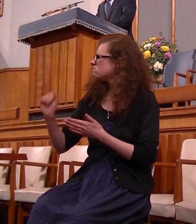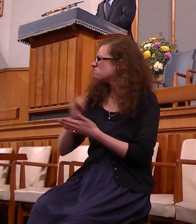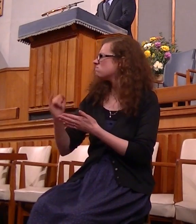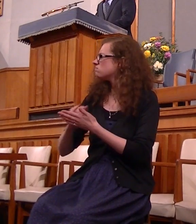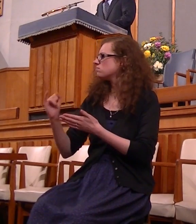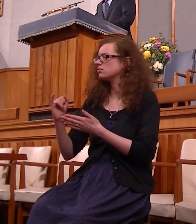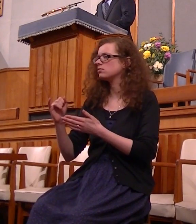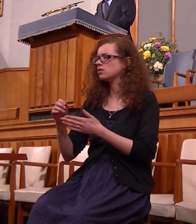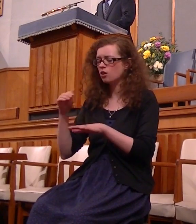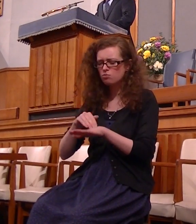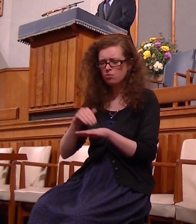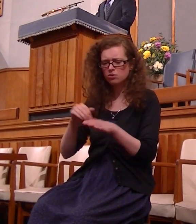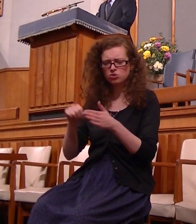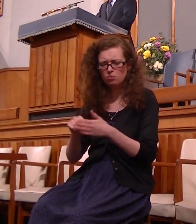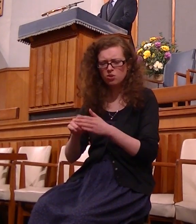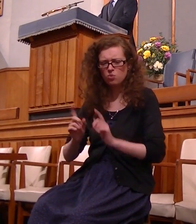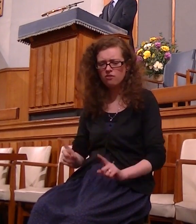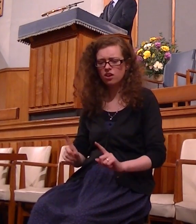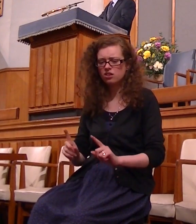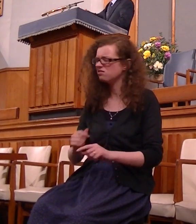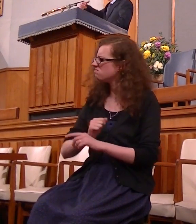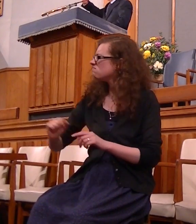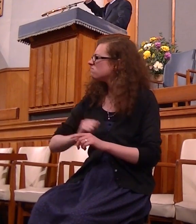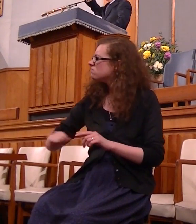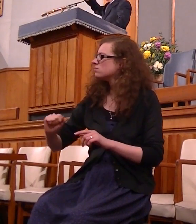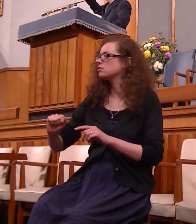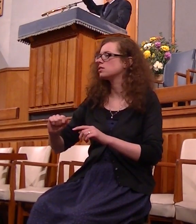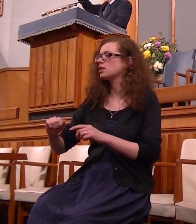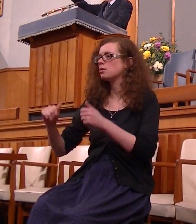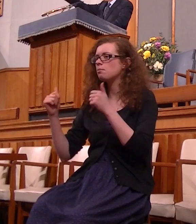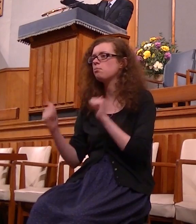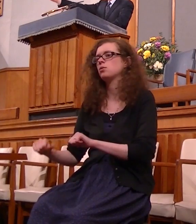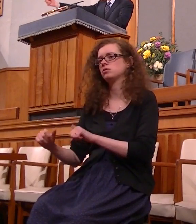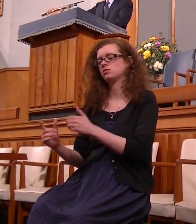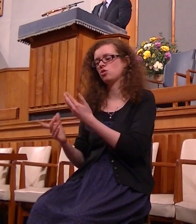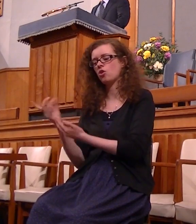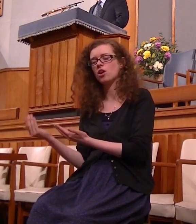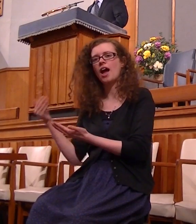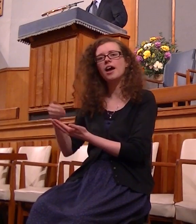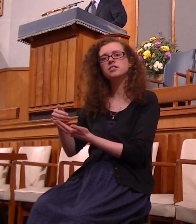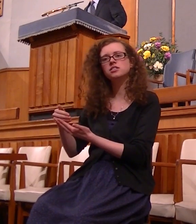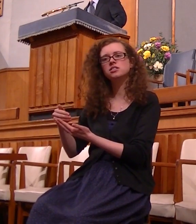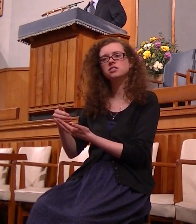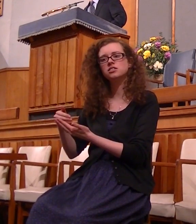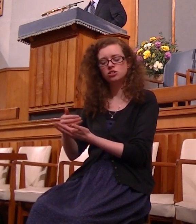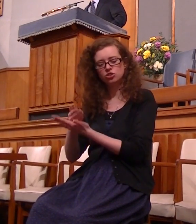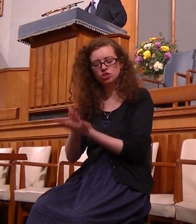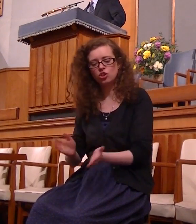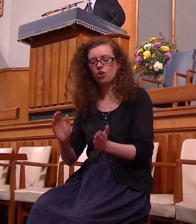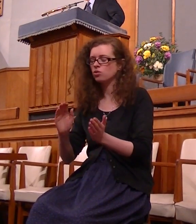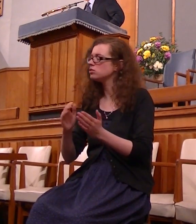difficulties I run into it doesn't work until God adds to that a picture of his love